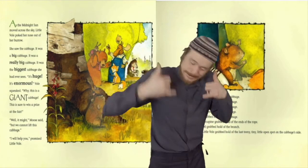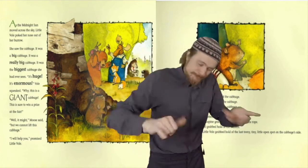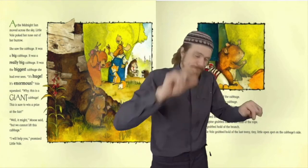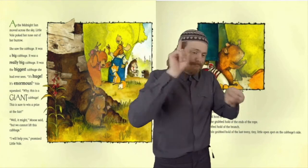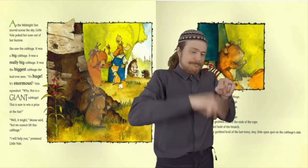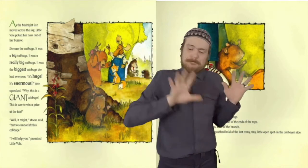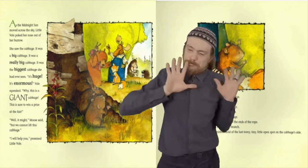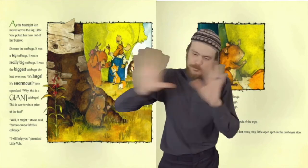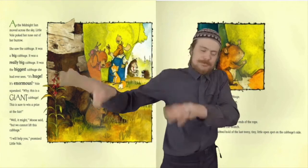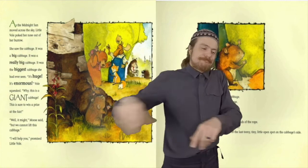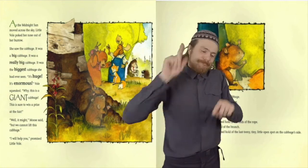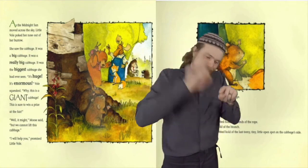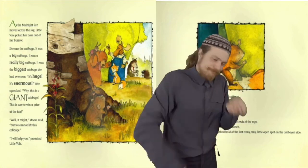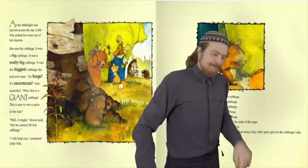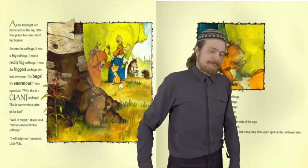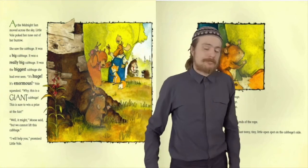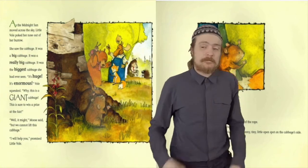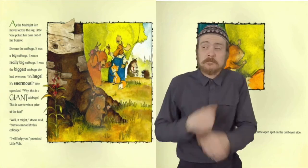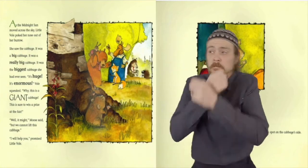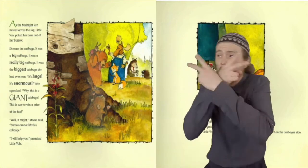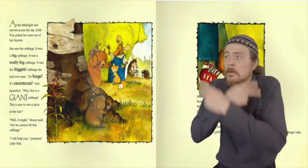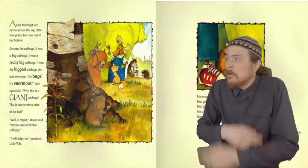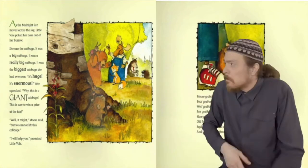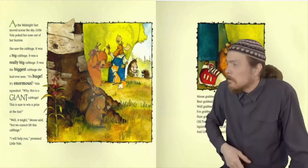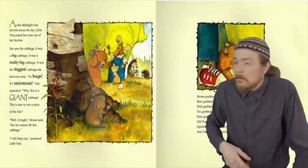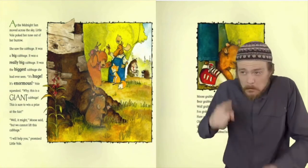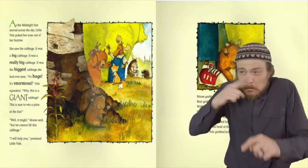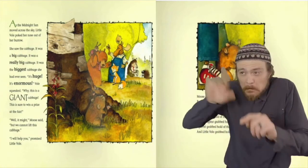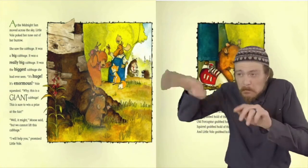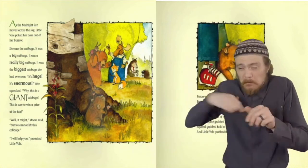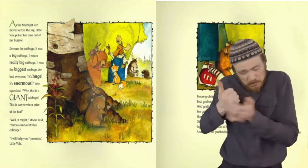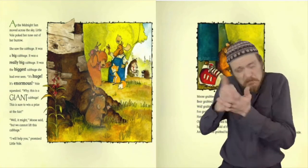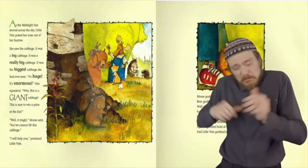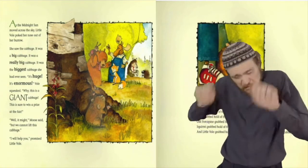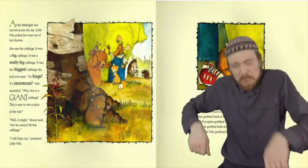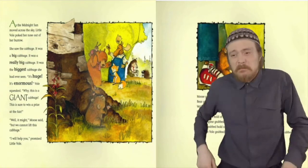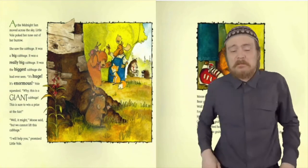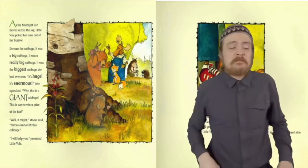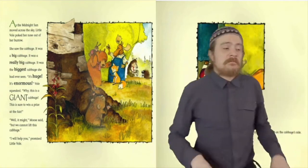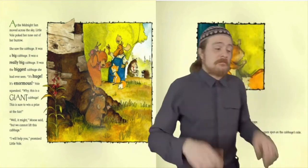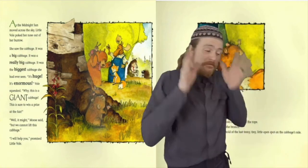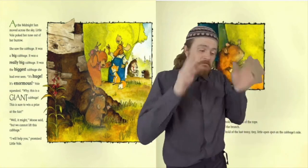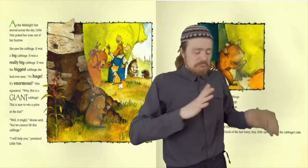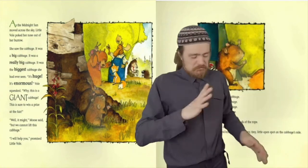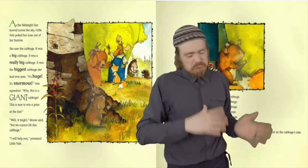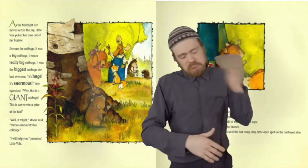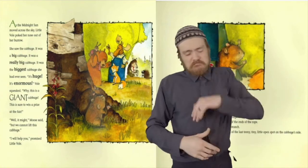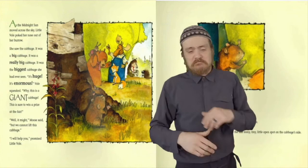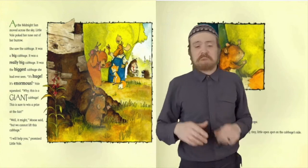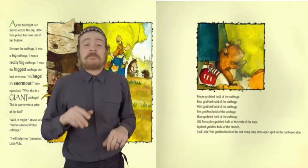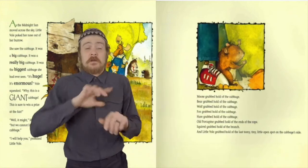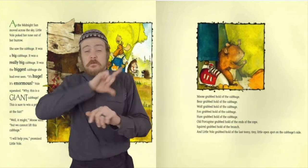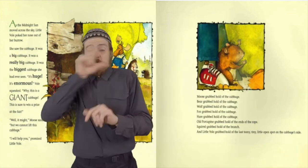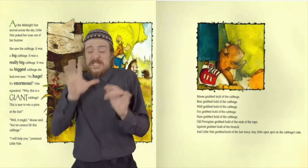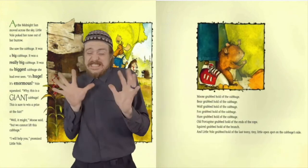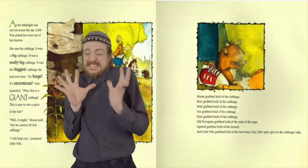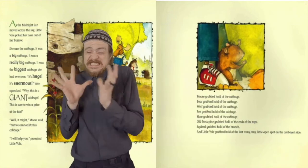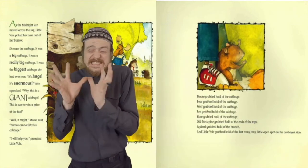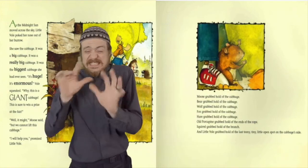it might be, Moose said. But we cannot lift this cabbage. I will help you, promised Little Vol. Moose grabbed hold of the cabbage.